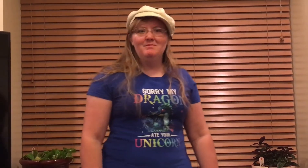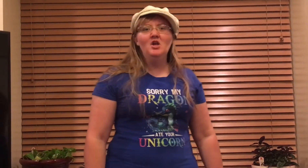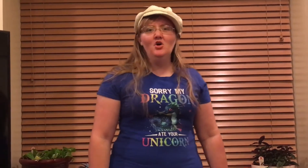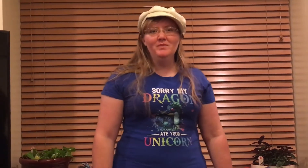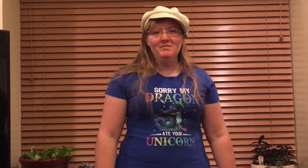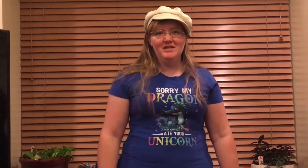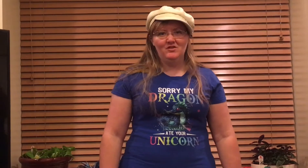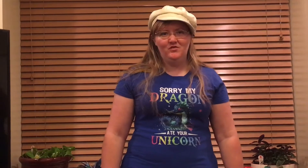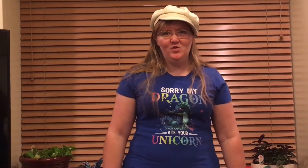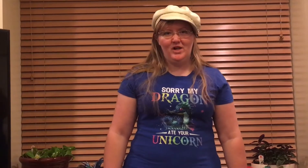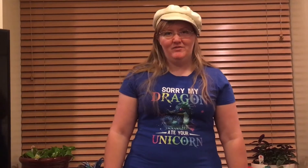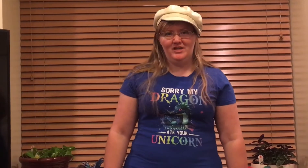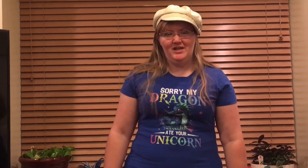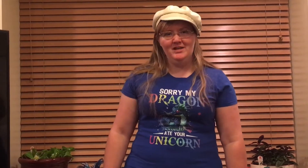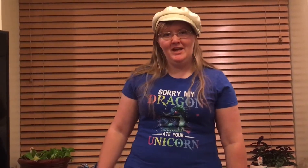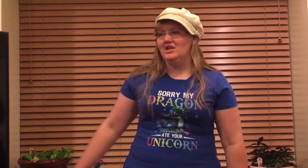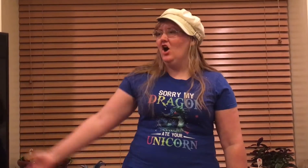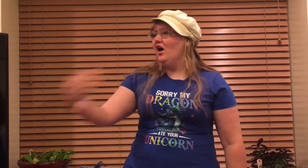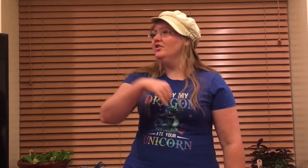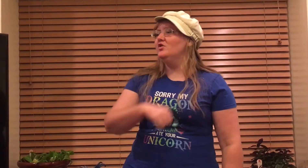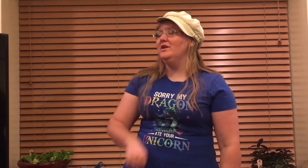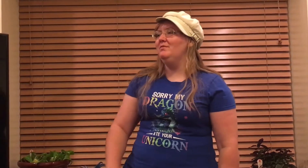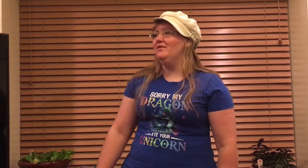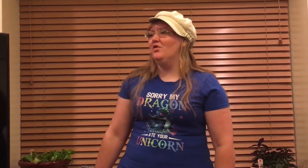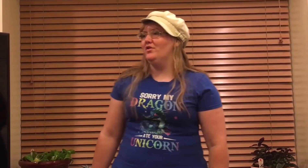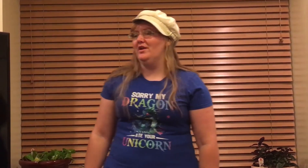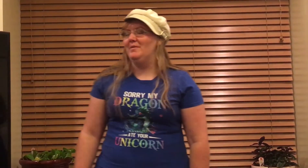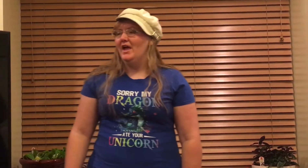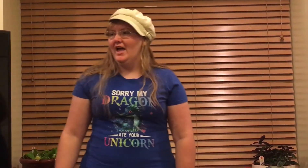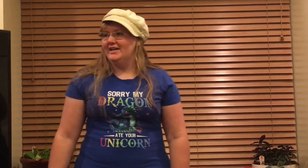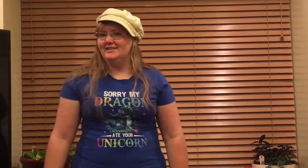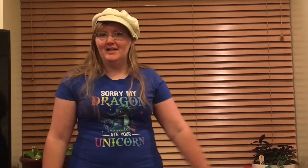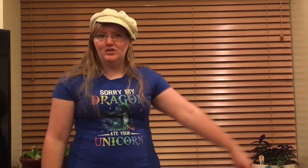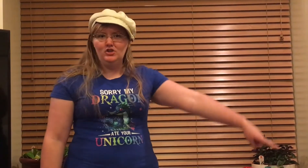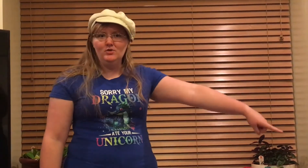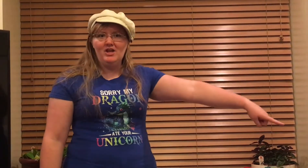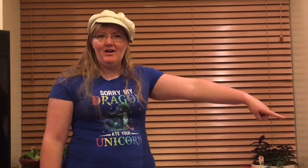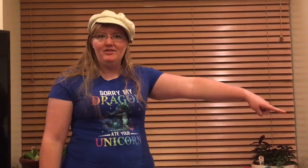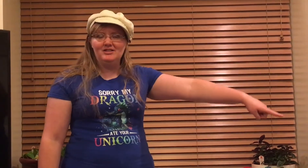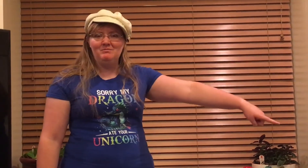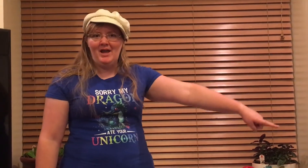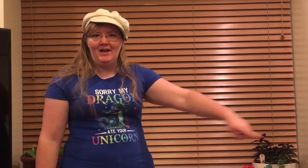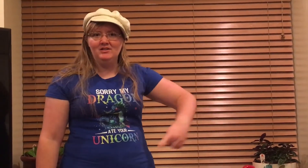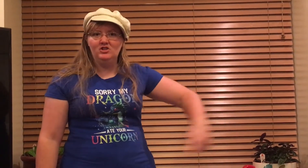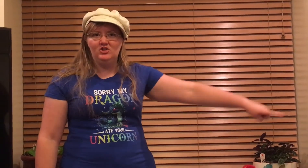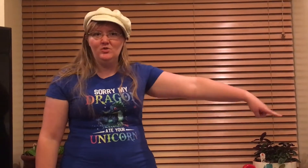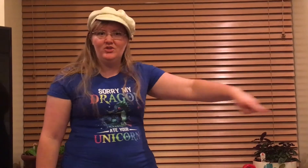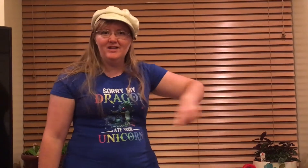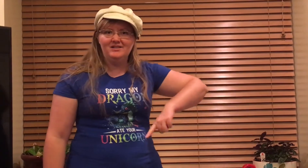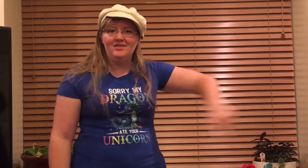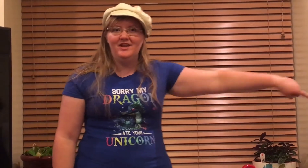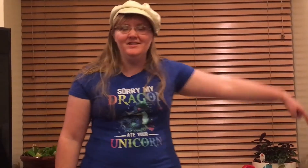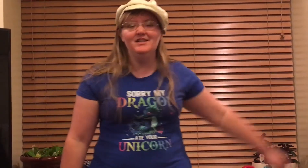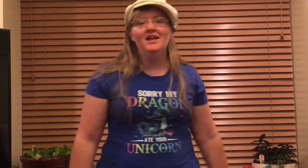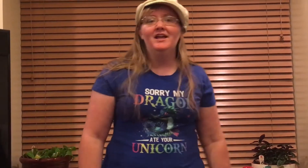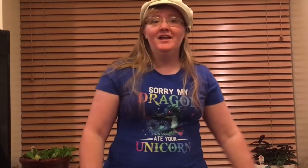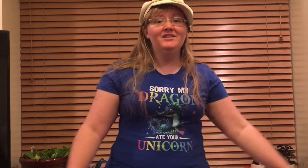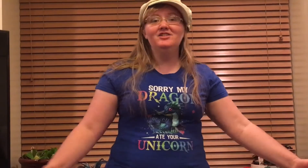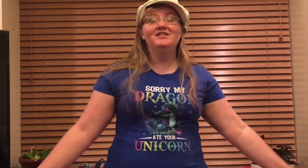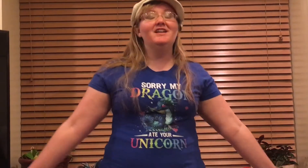Nobody makes a fool out of the king. And he called the queen before him and said, Did you tell this man to do thus and this? And she said,